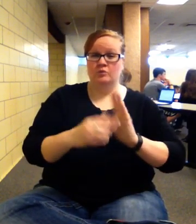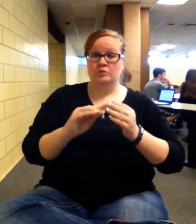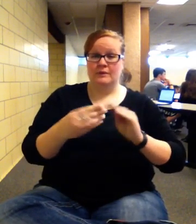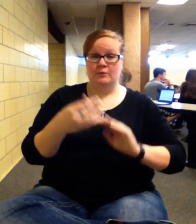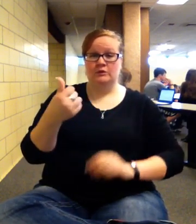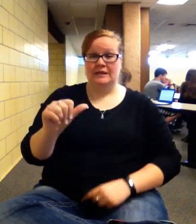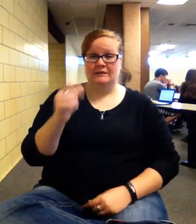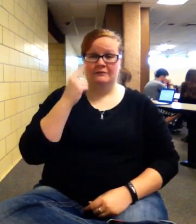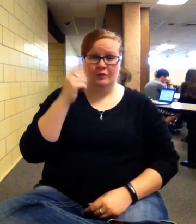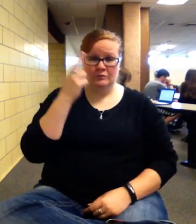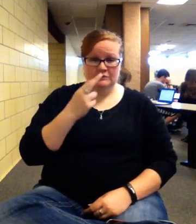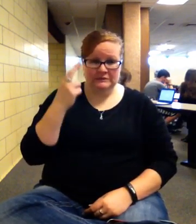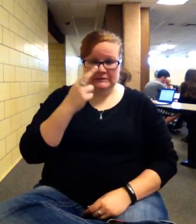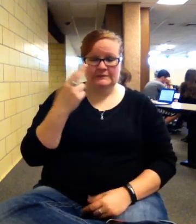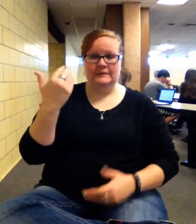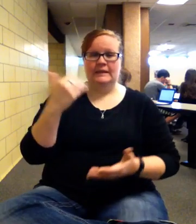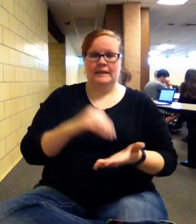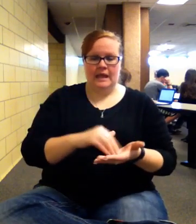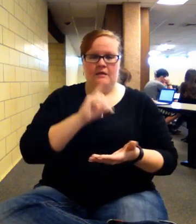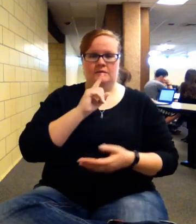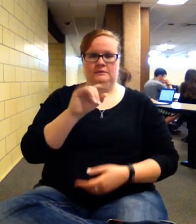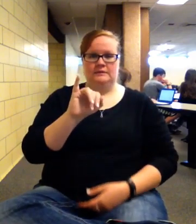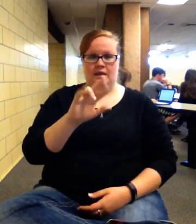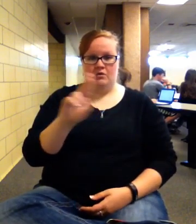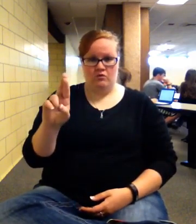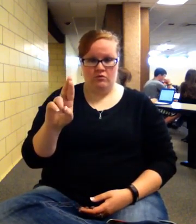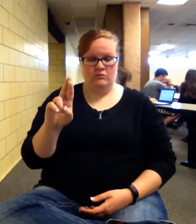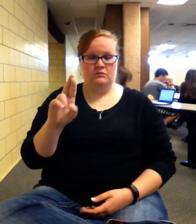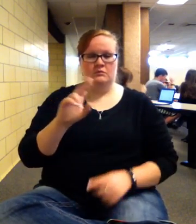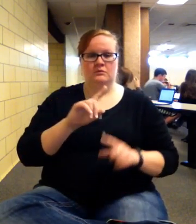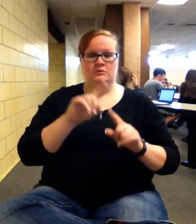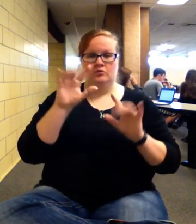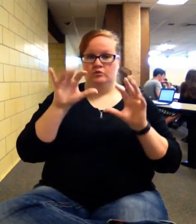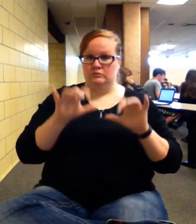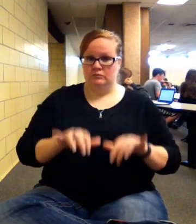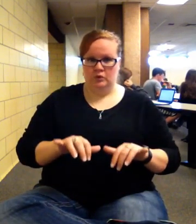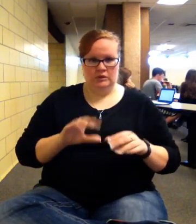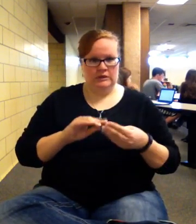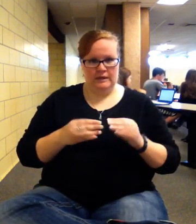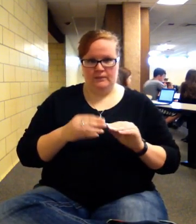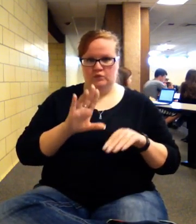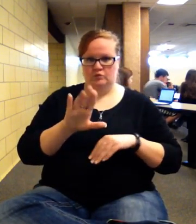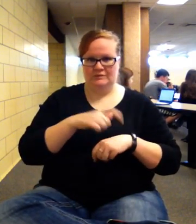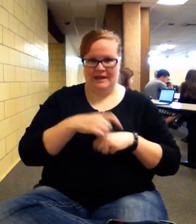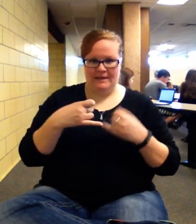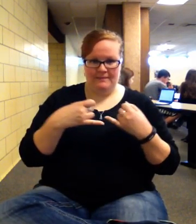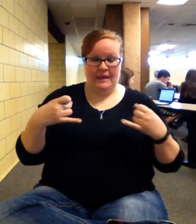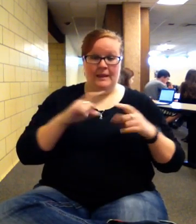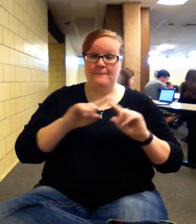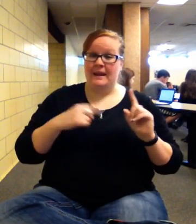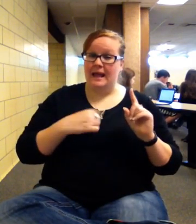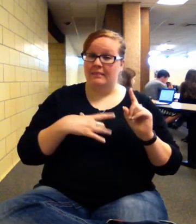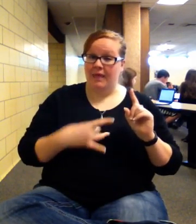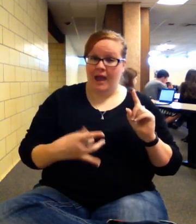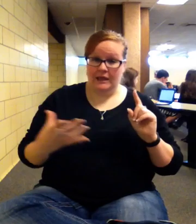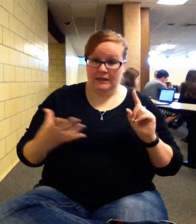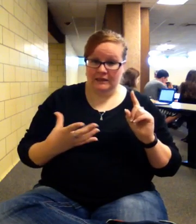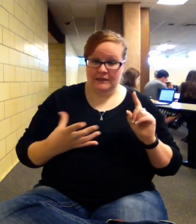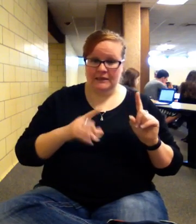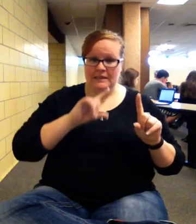because again, it's internal rate of return, you're just inputting the numbers into your timeline, but what I liked about it is the answer comes out